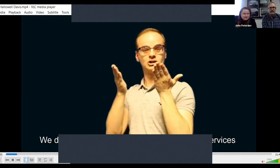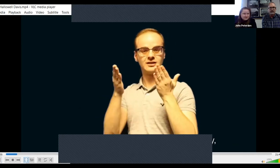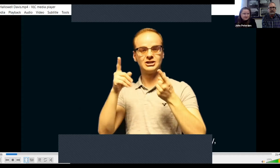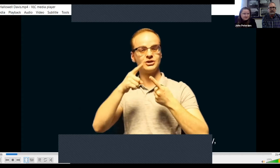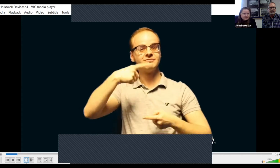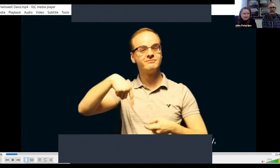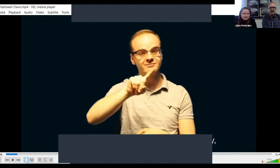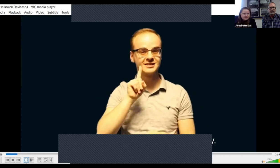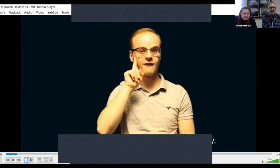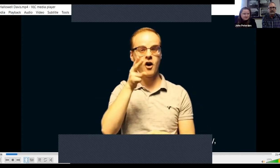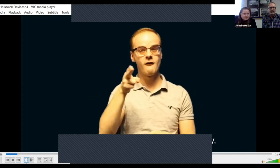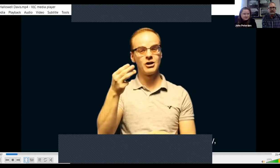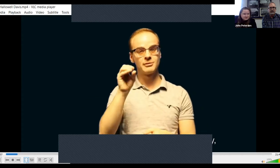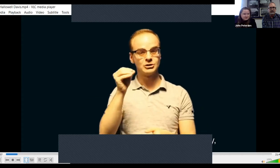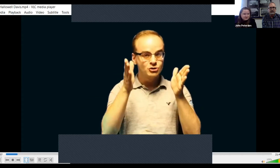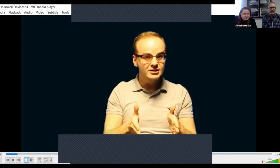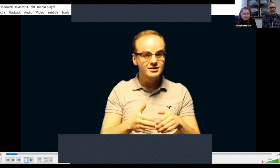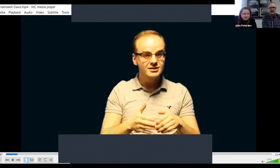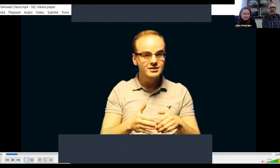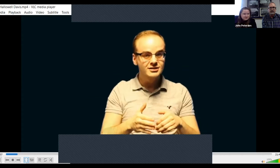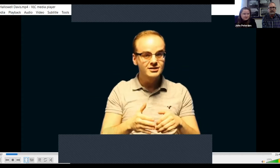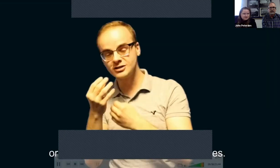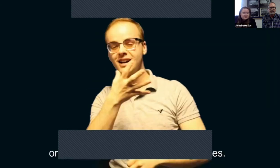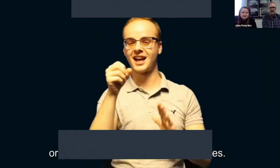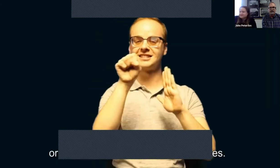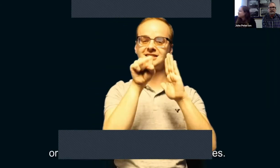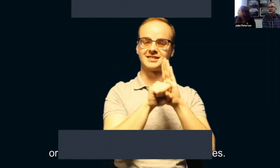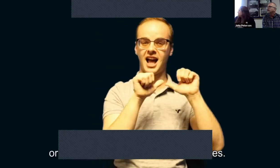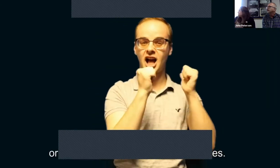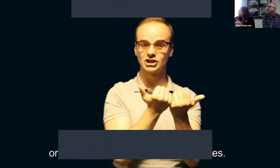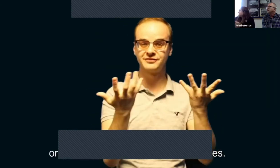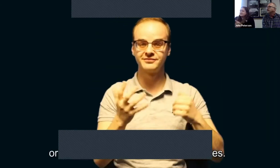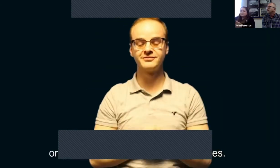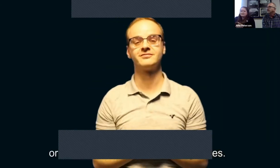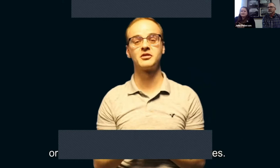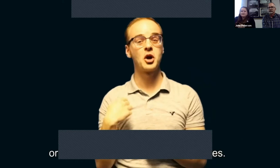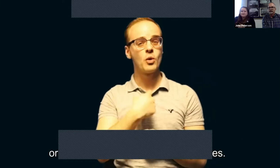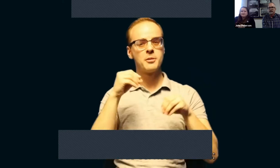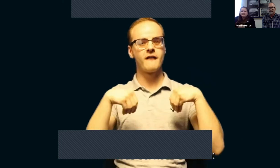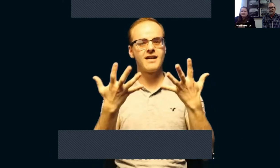services to the deaf and hard of hearing community, organizations, and other state agencies.